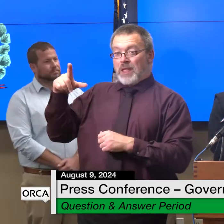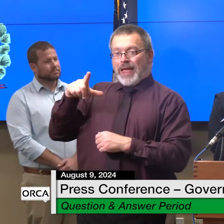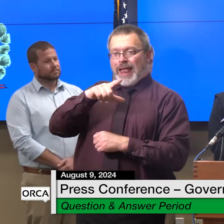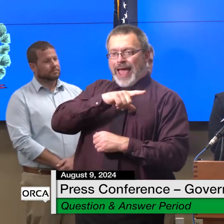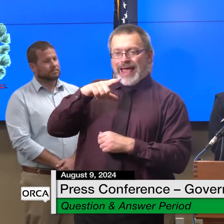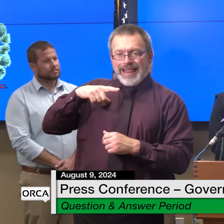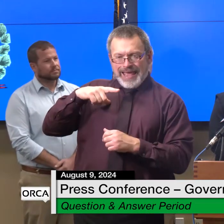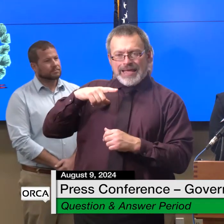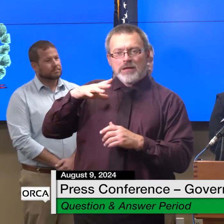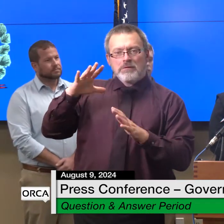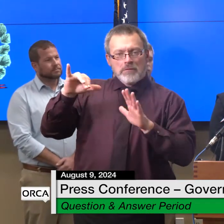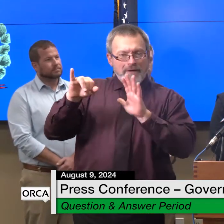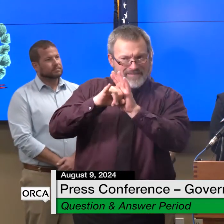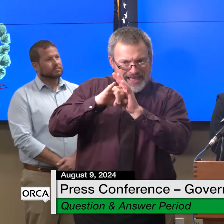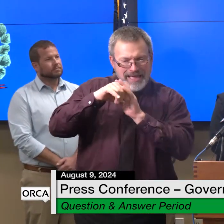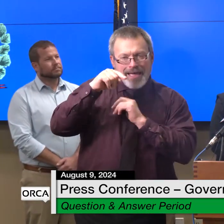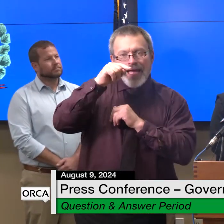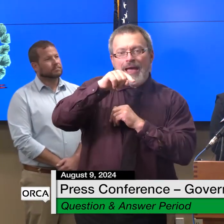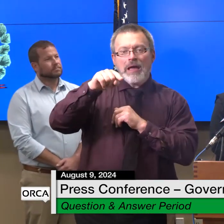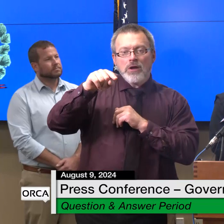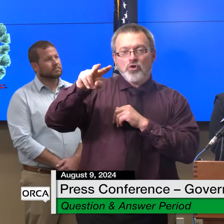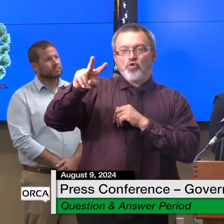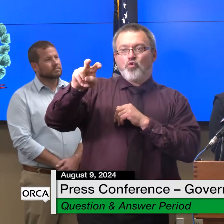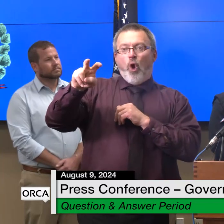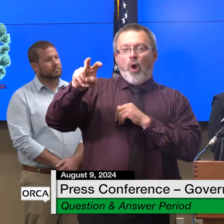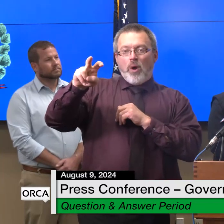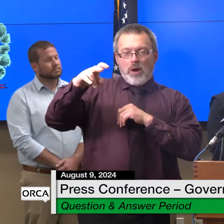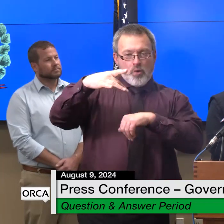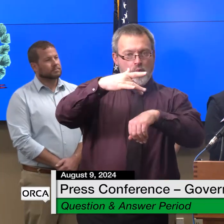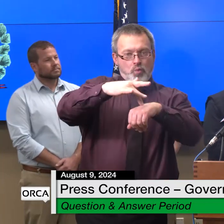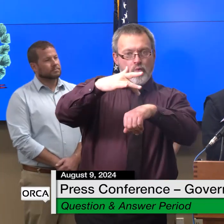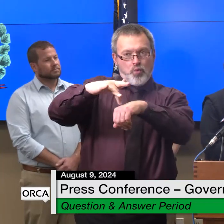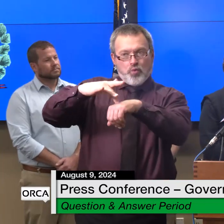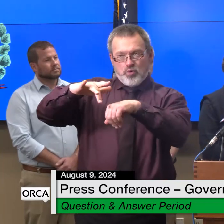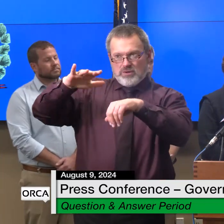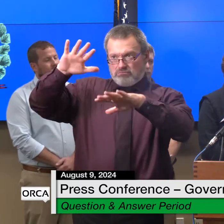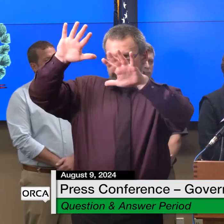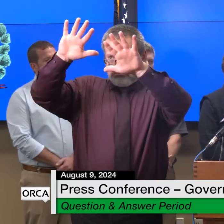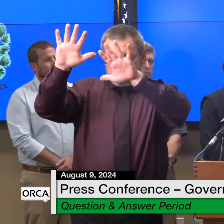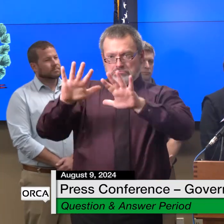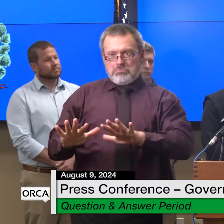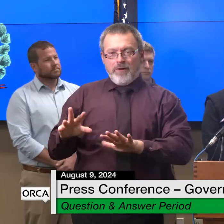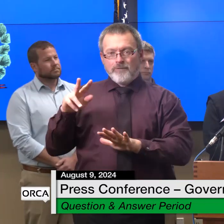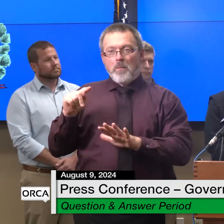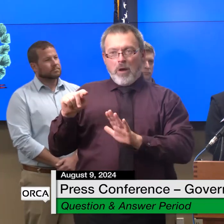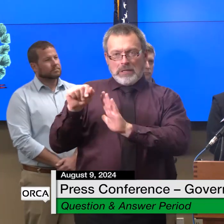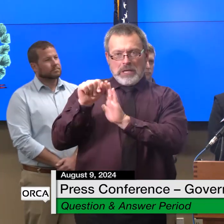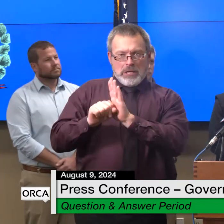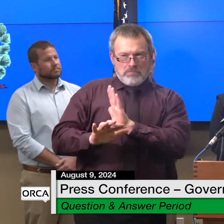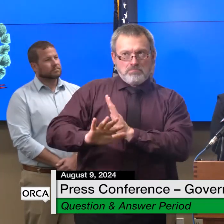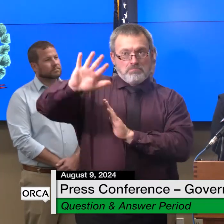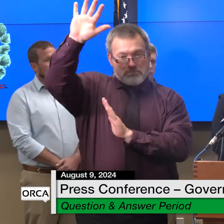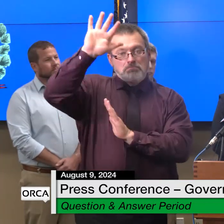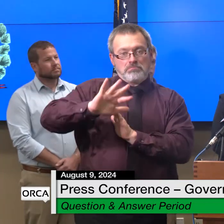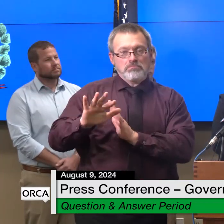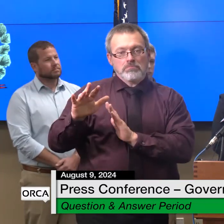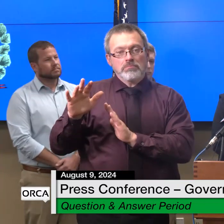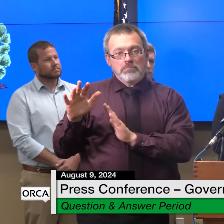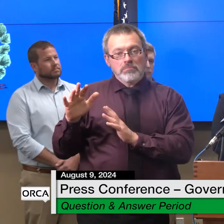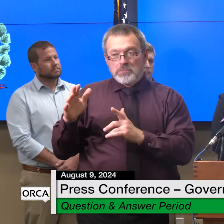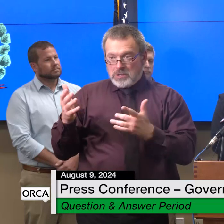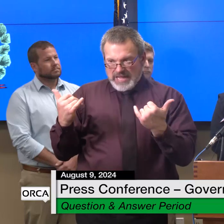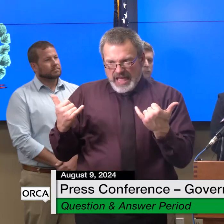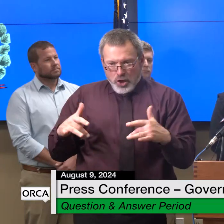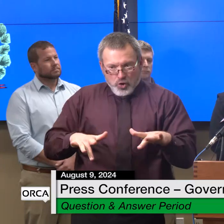open vacant lots throughout vermont that they just lacked a mobile home to put on them